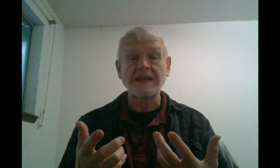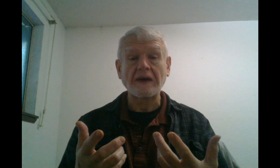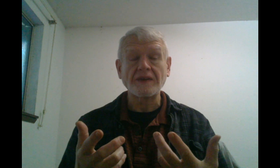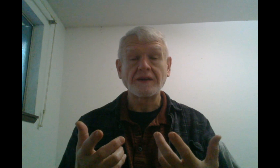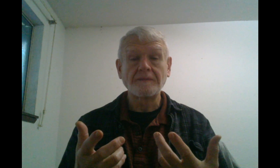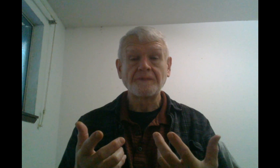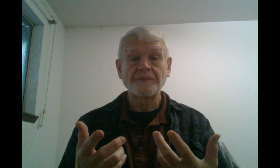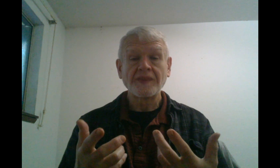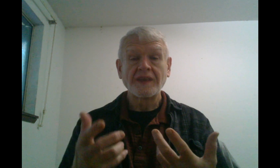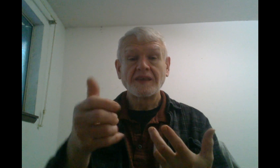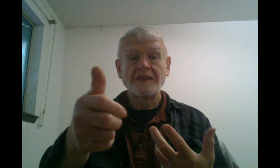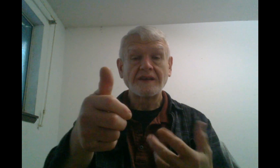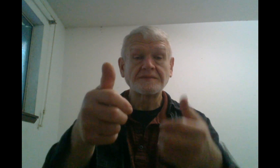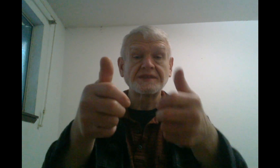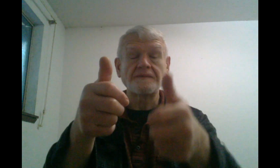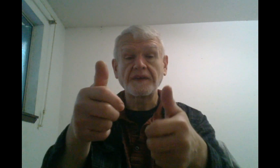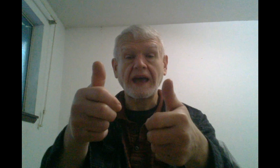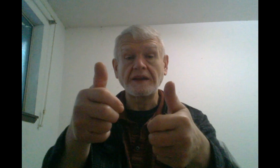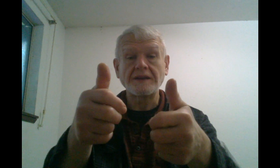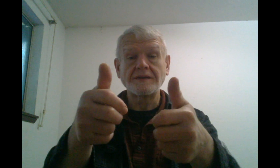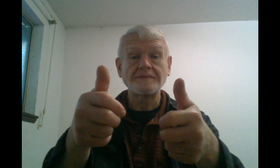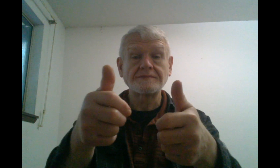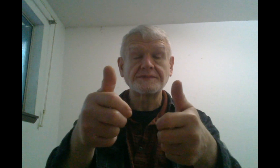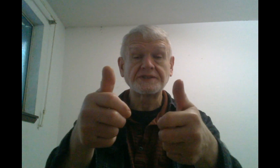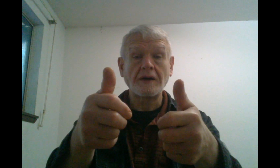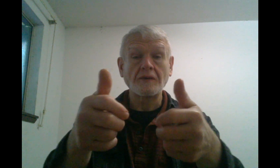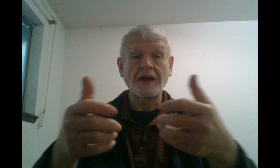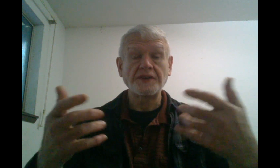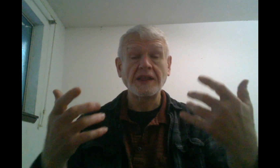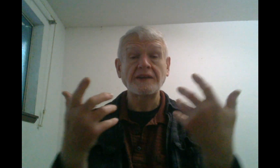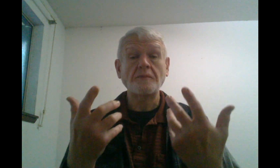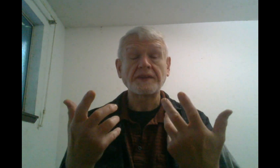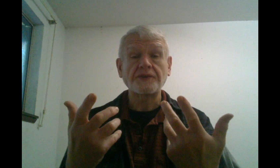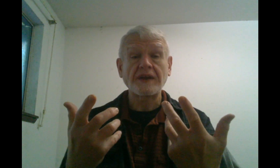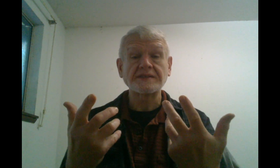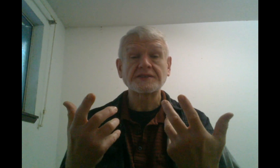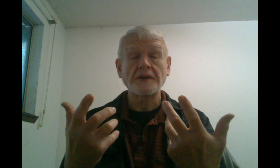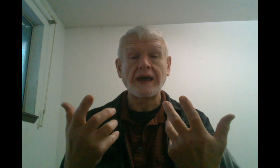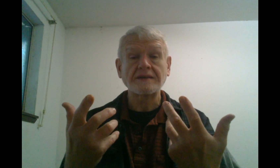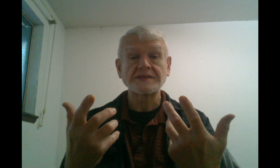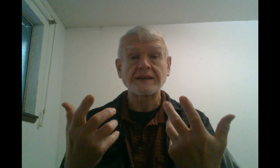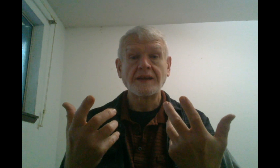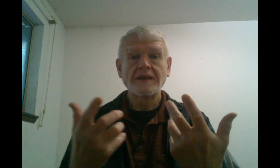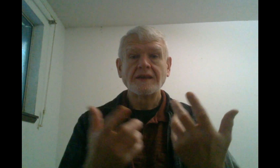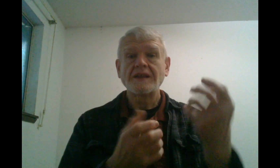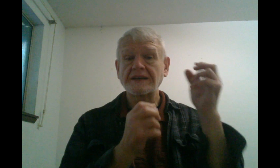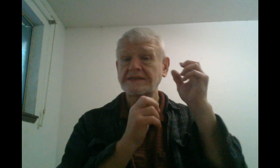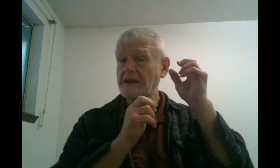out. Thumbs up for that. So, until I know about the transitional housing, like I say,